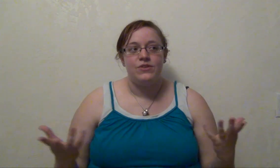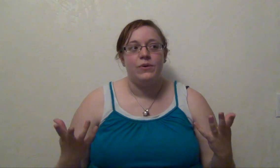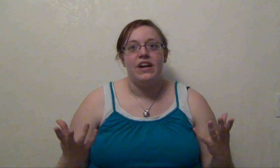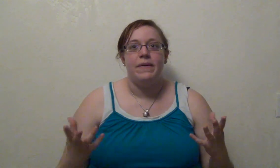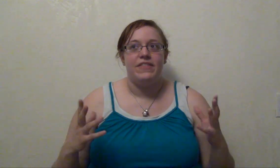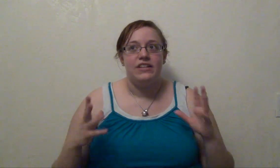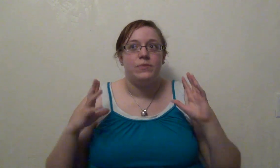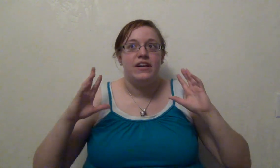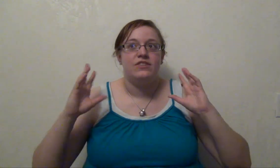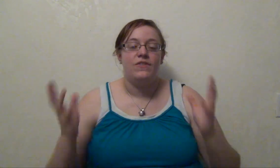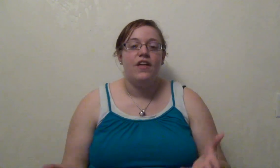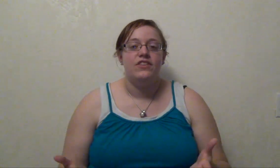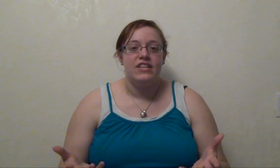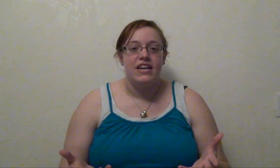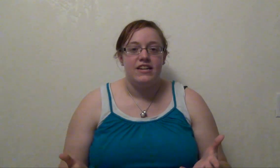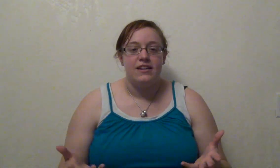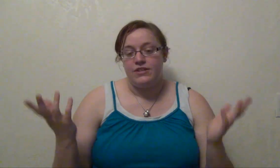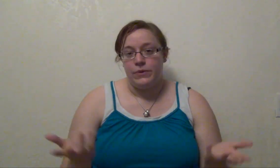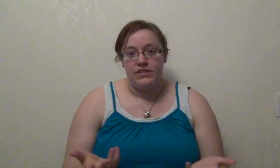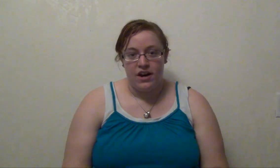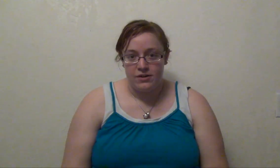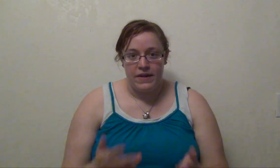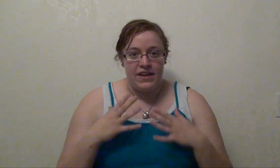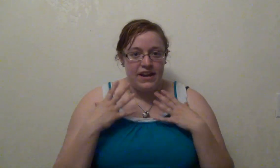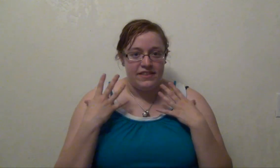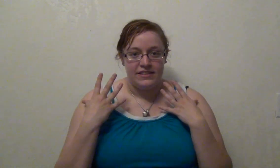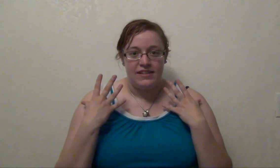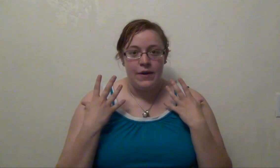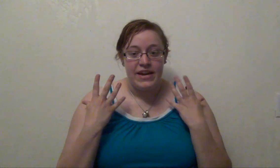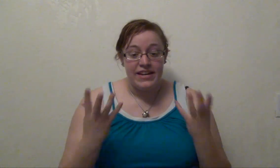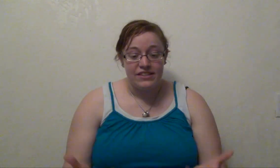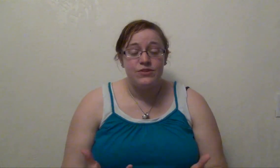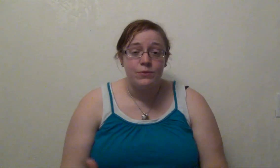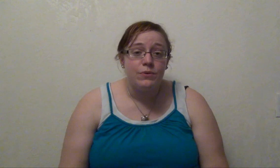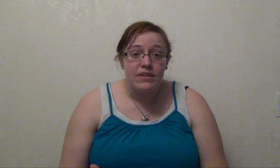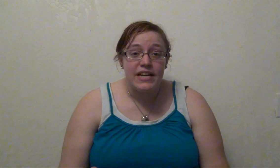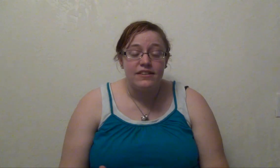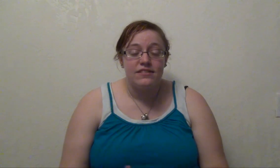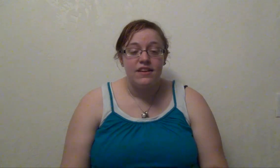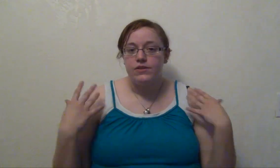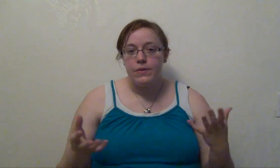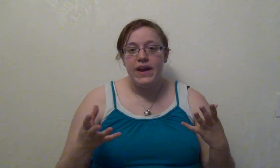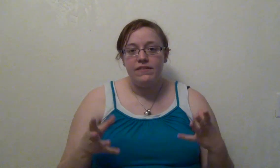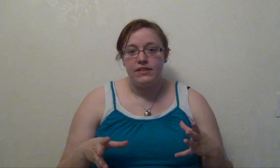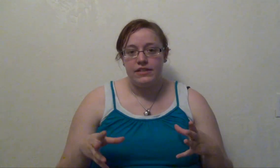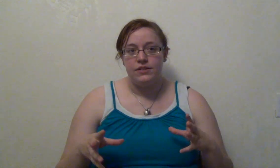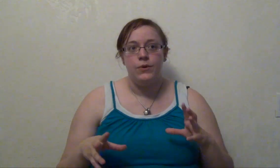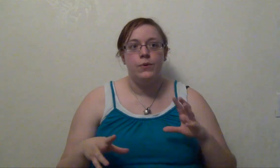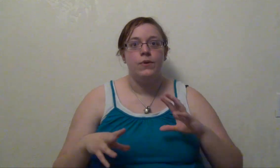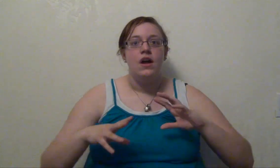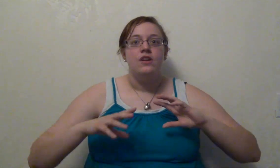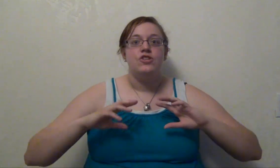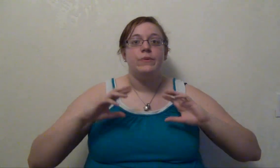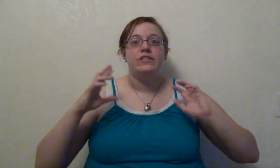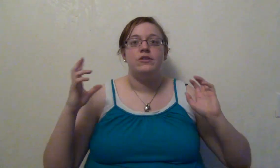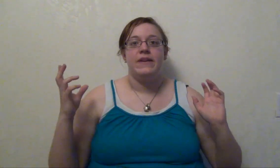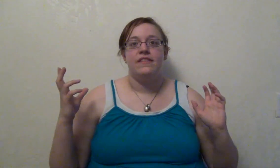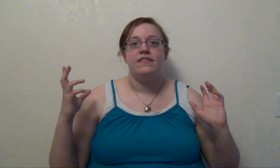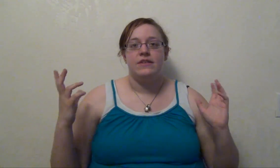story about, that's what his father did, he's always talked about that, that's how he gets through things. So then we have Alice, who she wants to be the